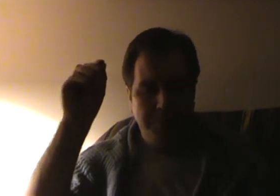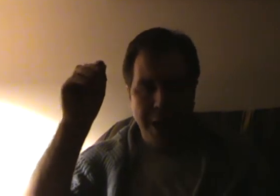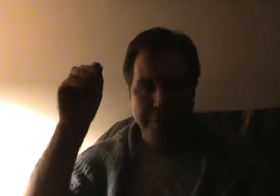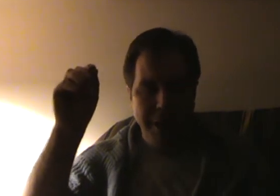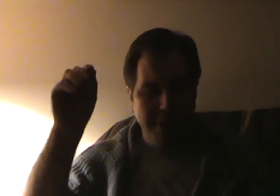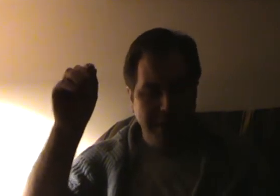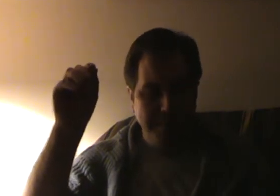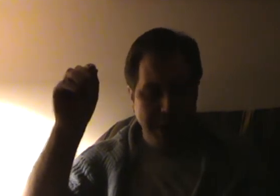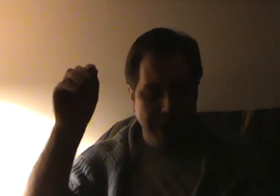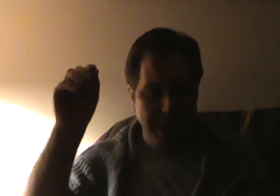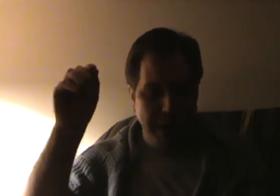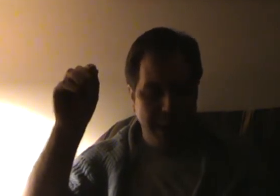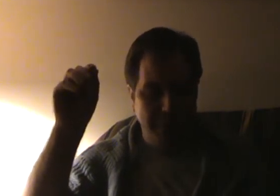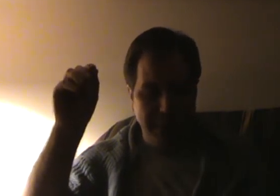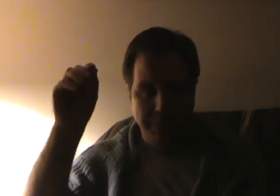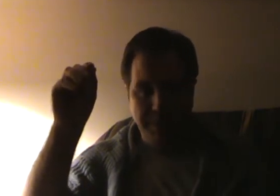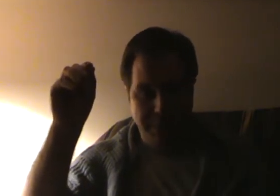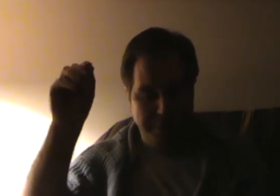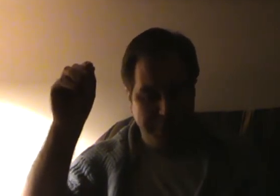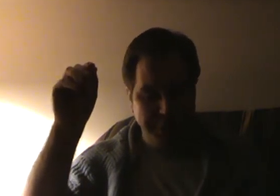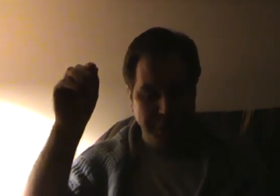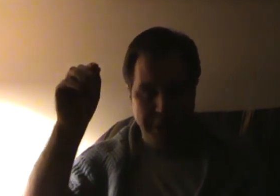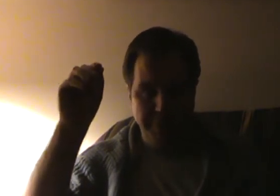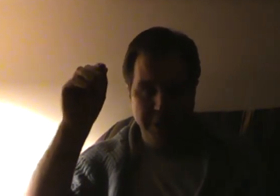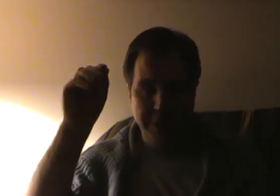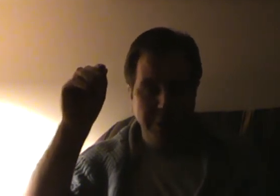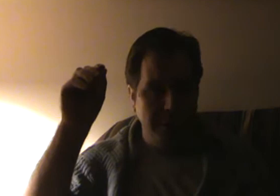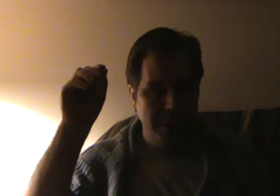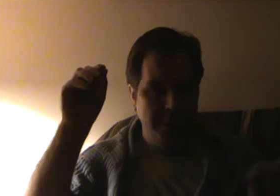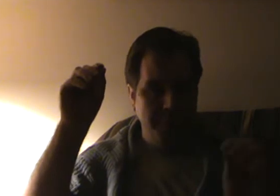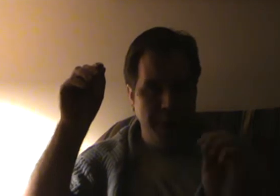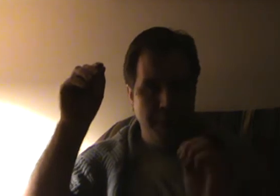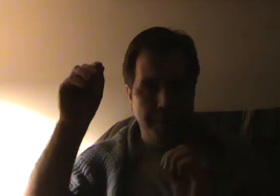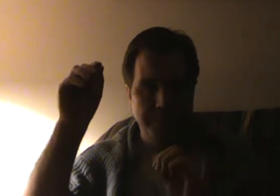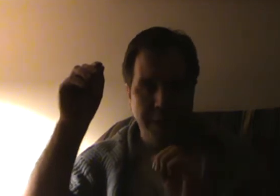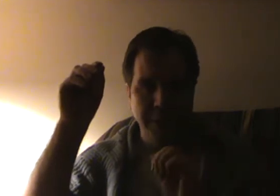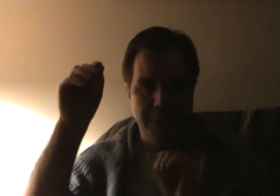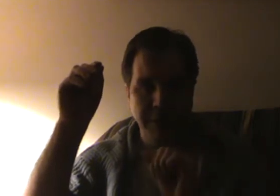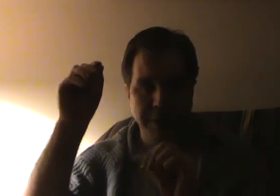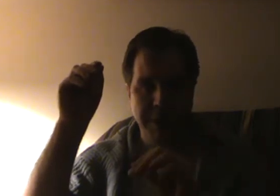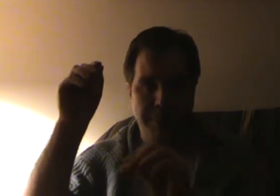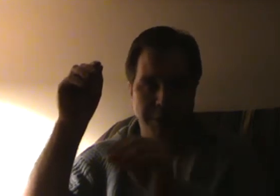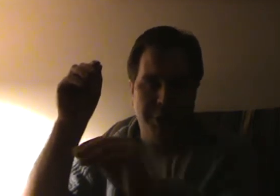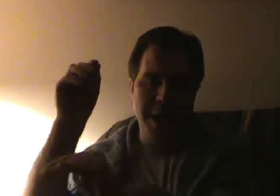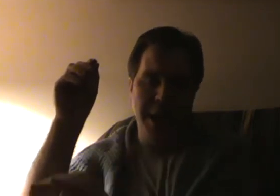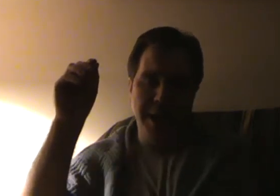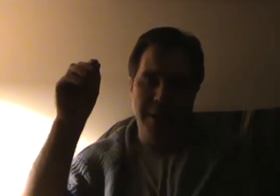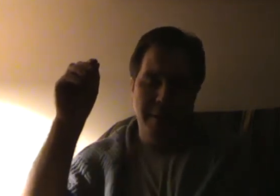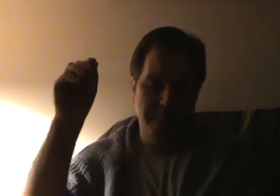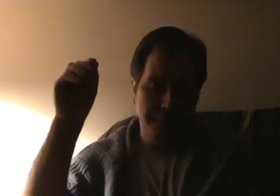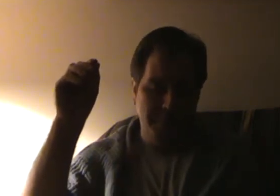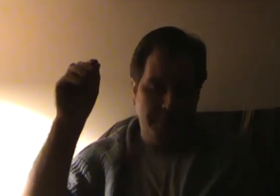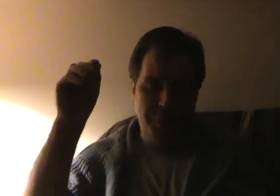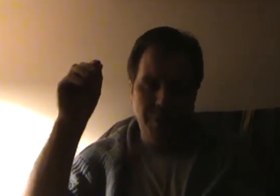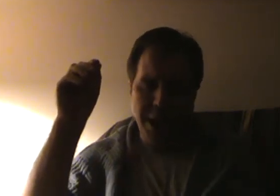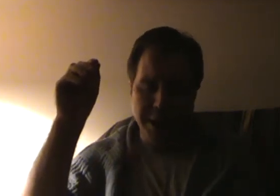primarily be, you know, unless people are preaching something as, you know, unless they're leading people astray from Christ.